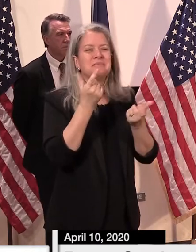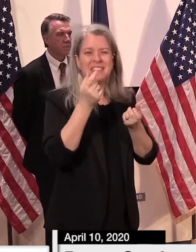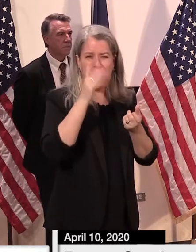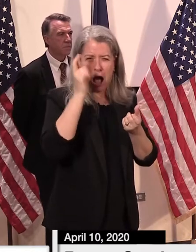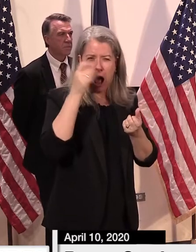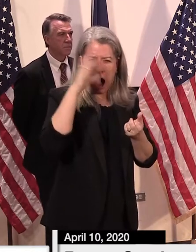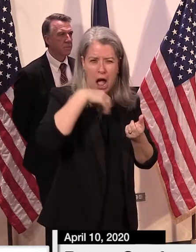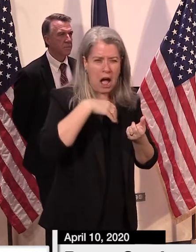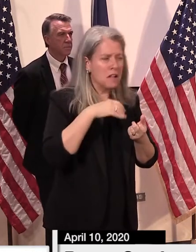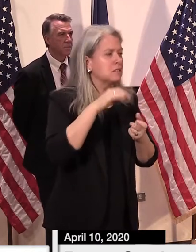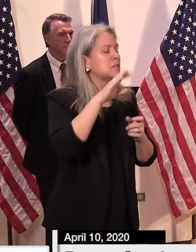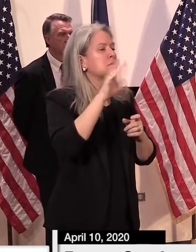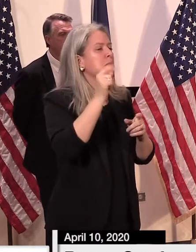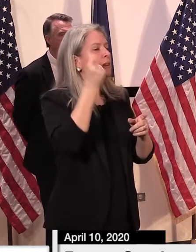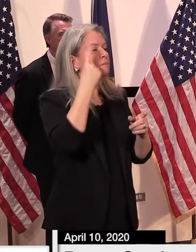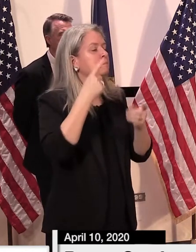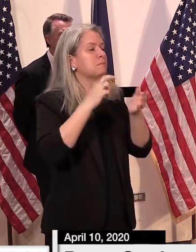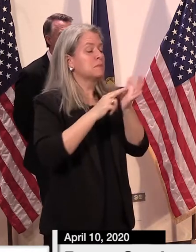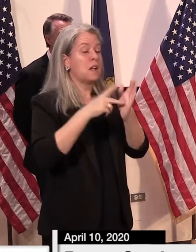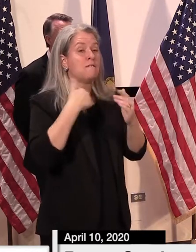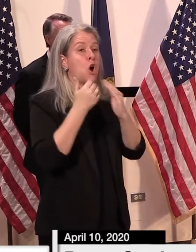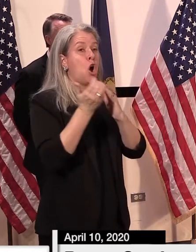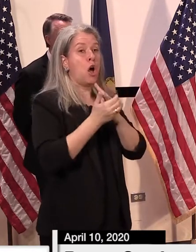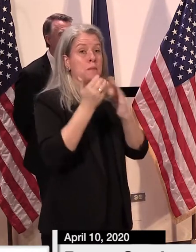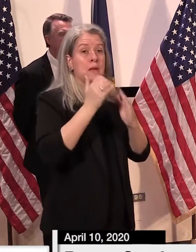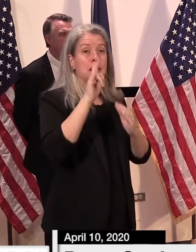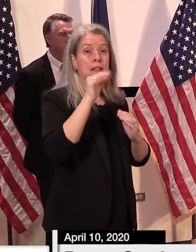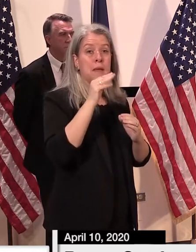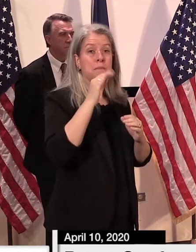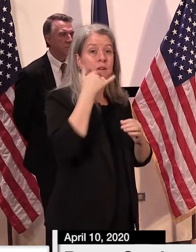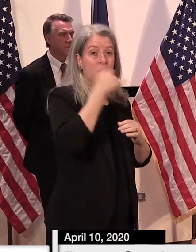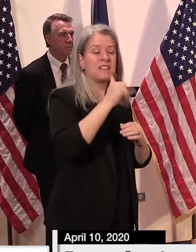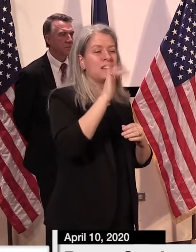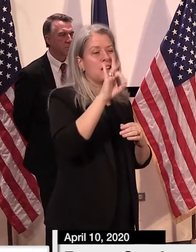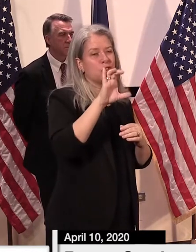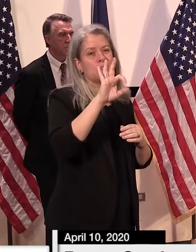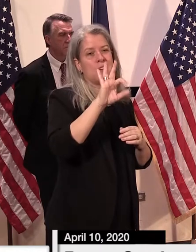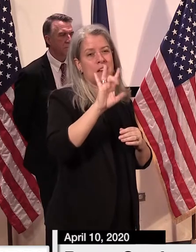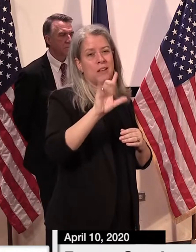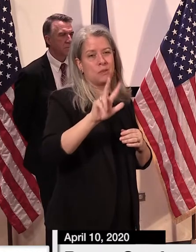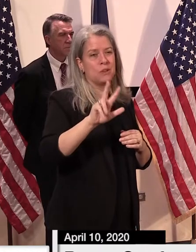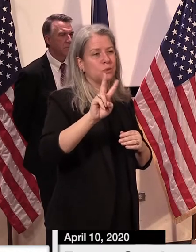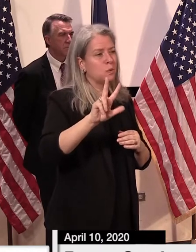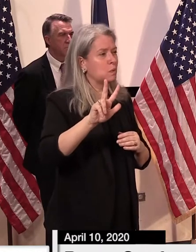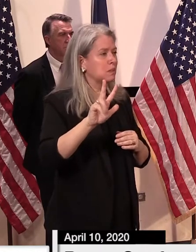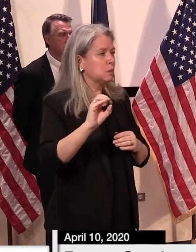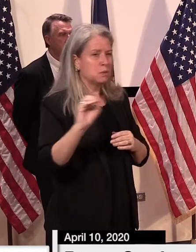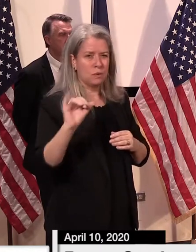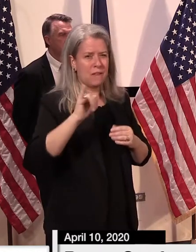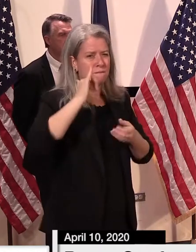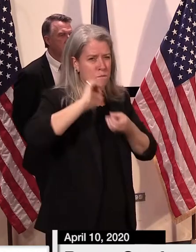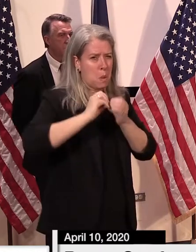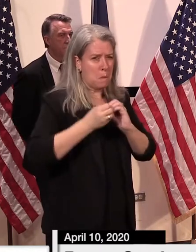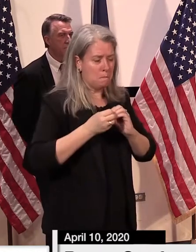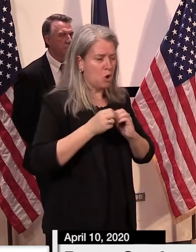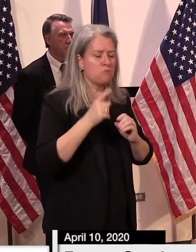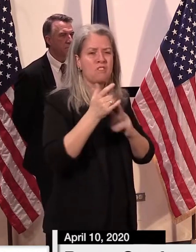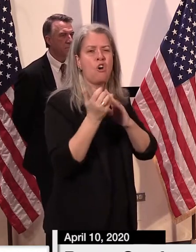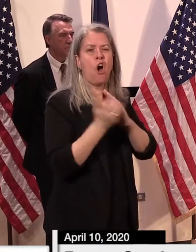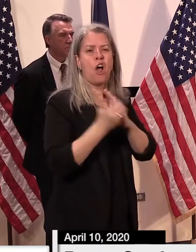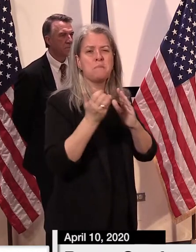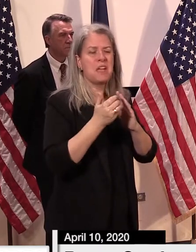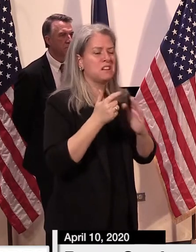our automated claims filing line, which is 800-983-2300, is